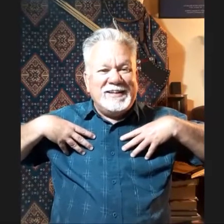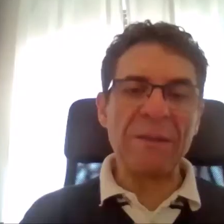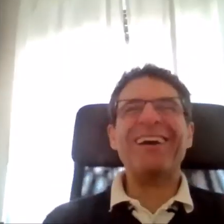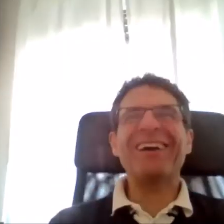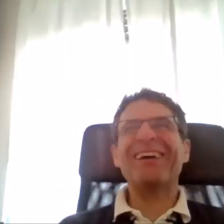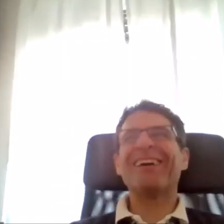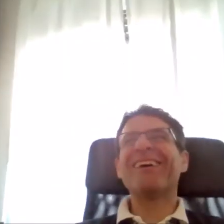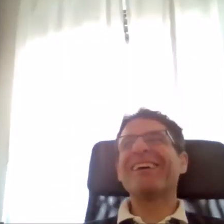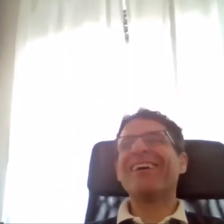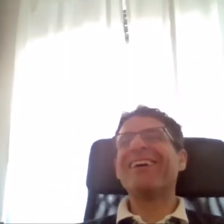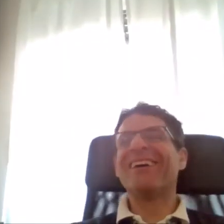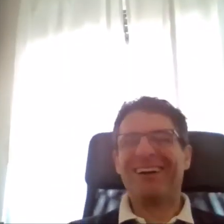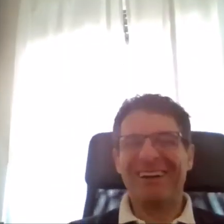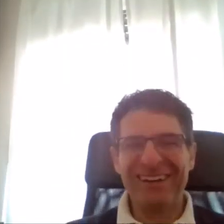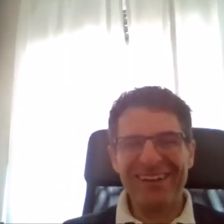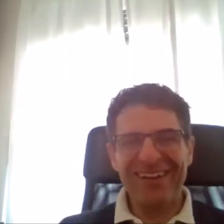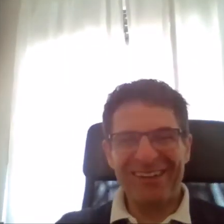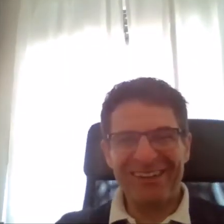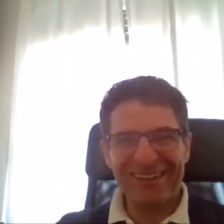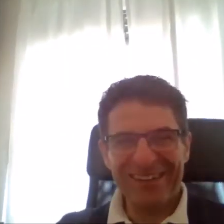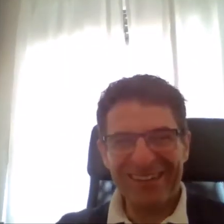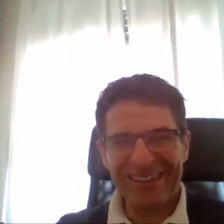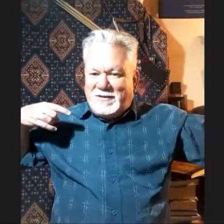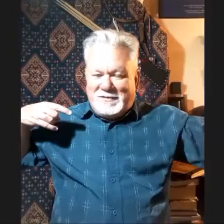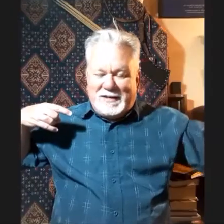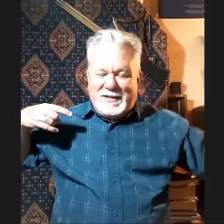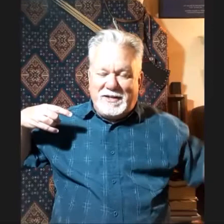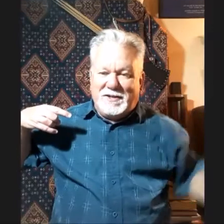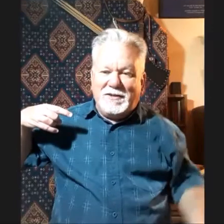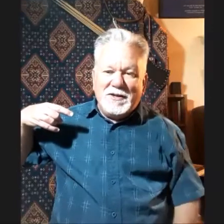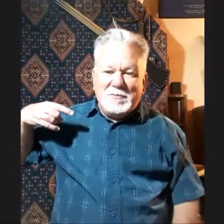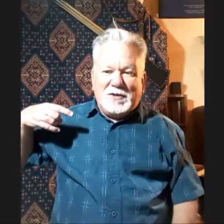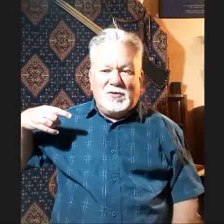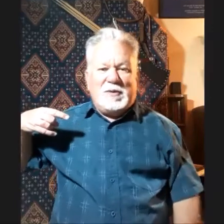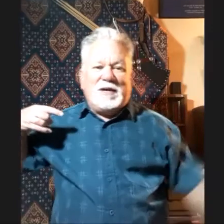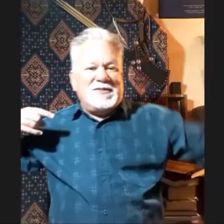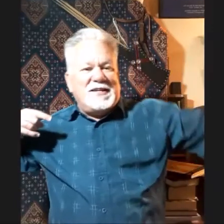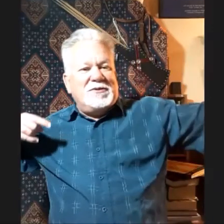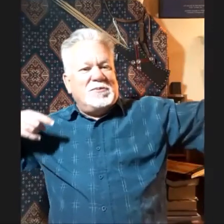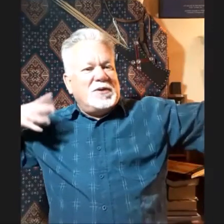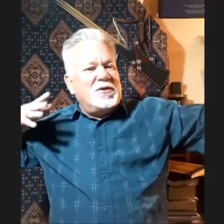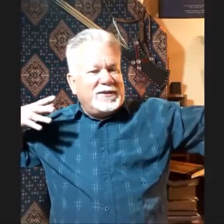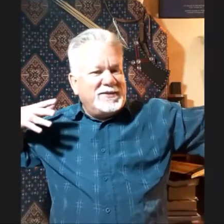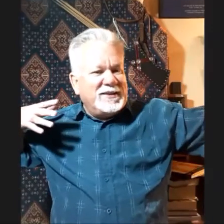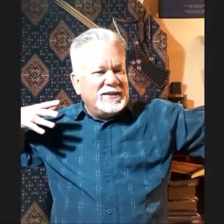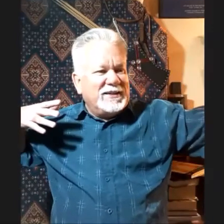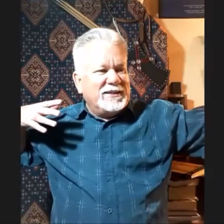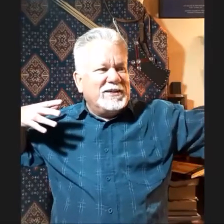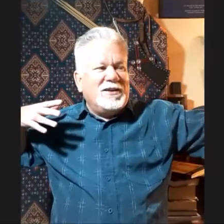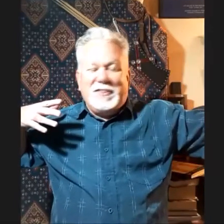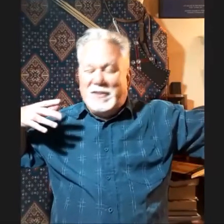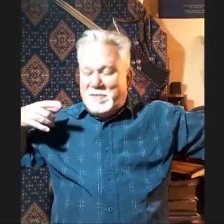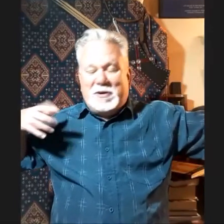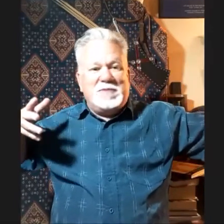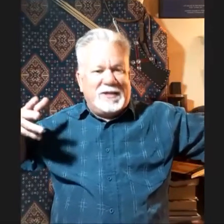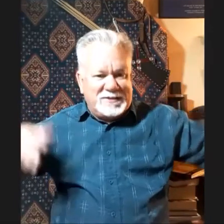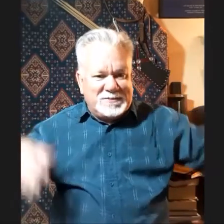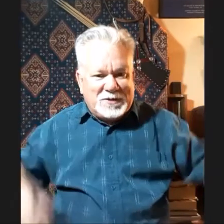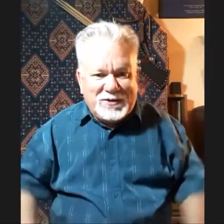Because if you make a mistake with that, it's just a big elastic band and it's going to hit you. but if you make a mistake with a bow and accidentally let go, then the bow may explode